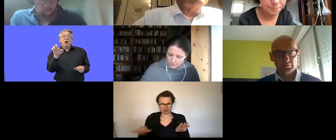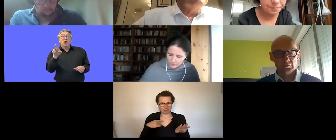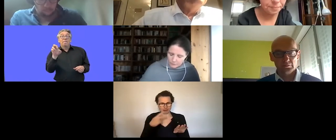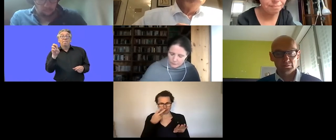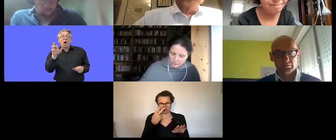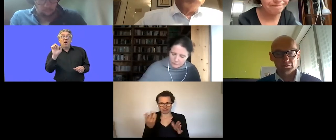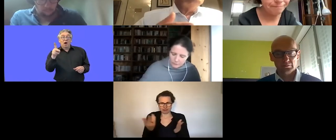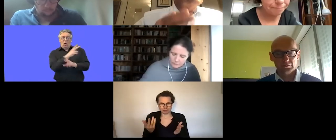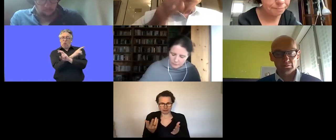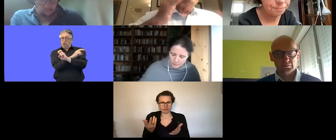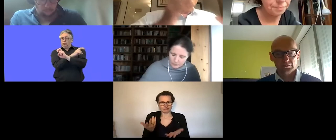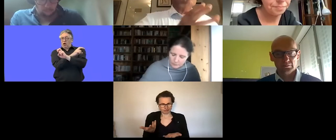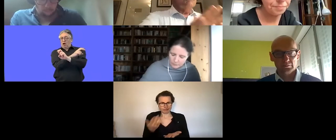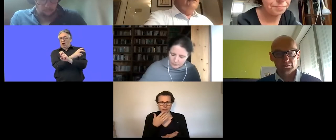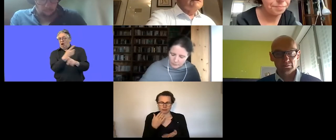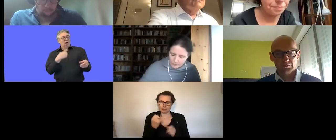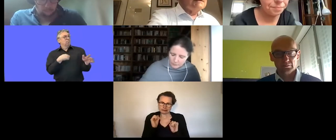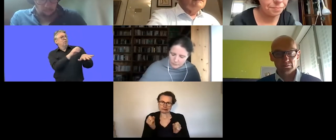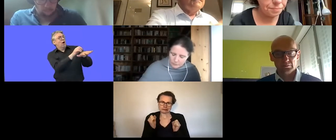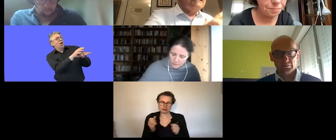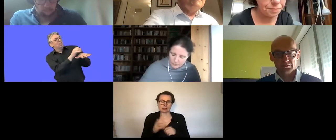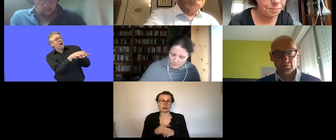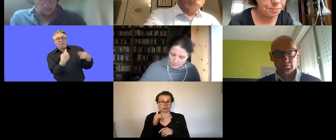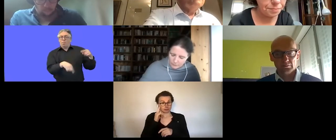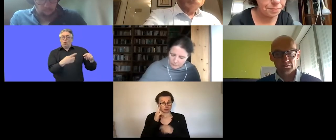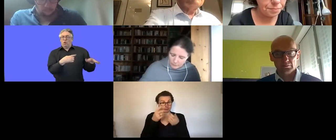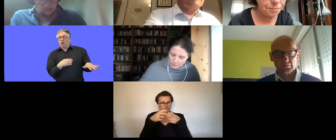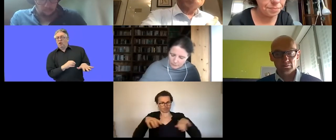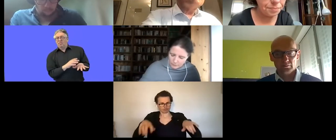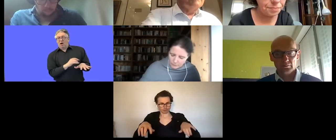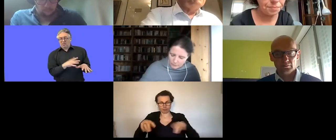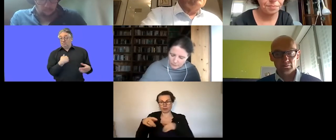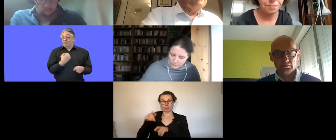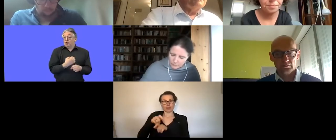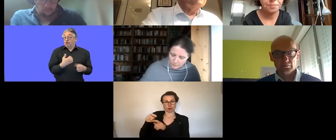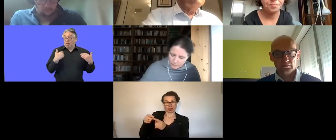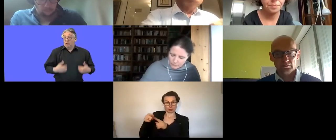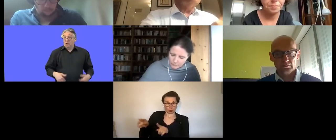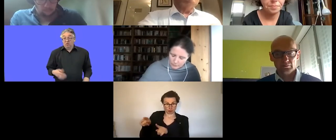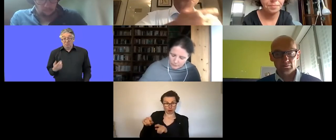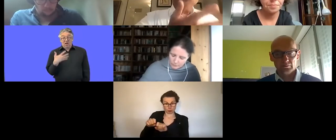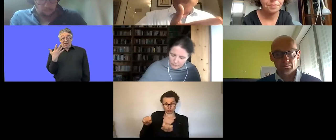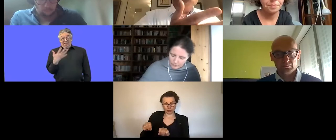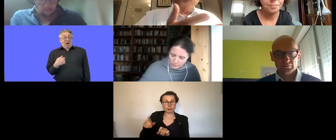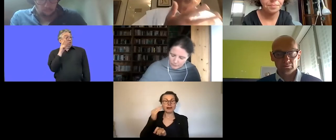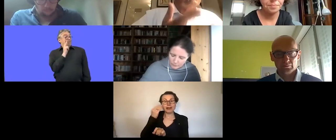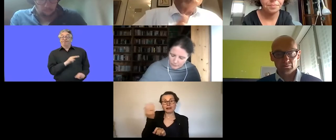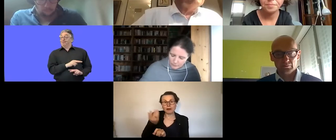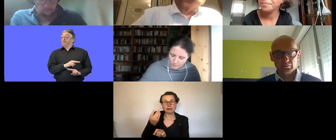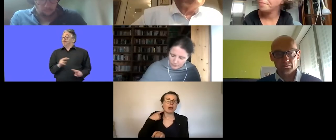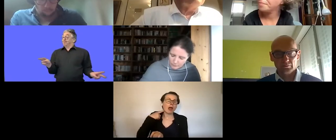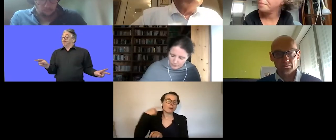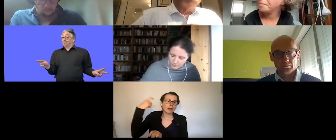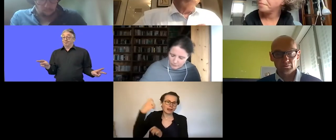sphere what we can see today is if you isolate people in a